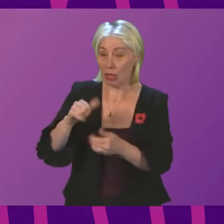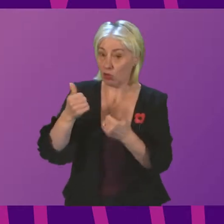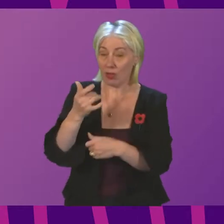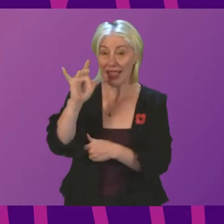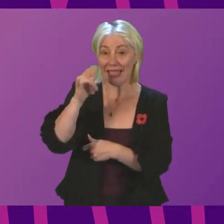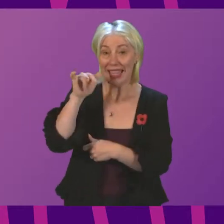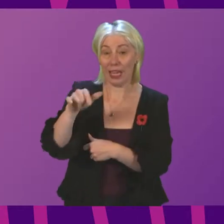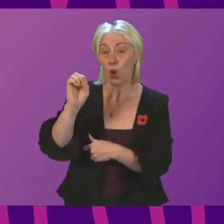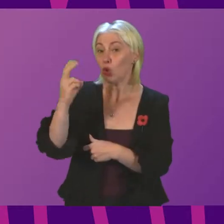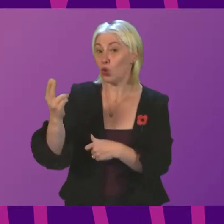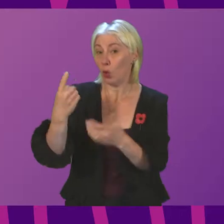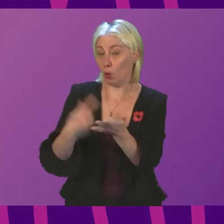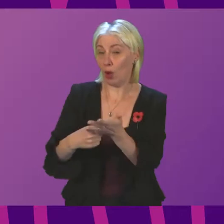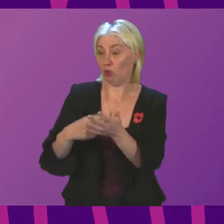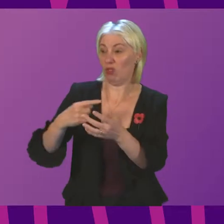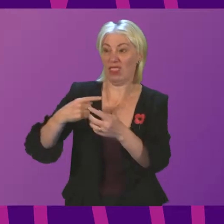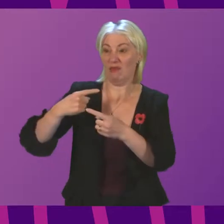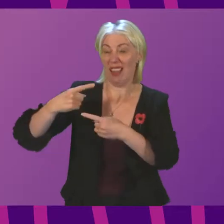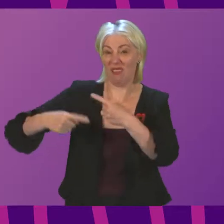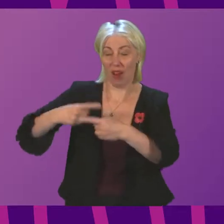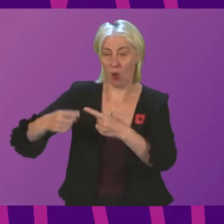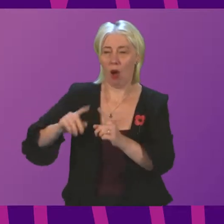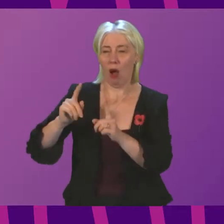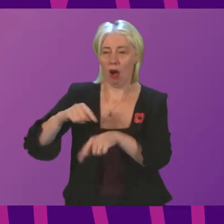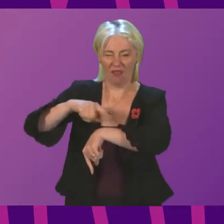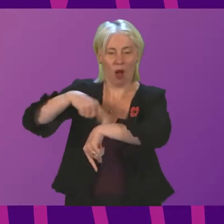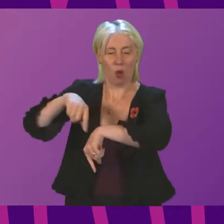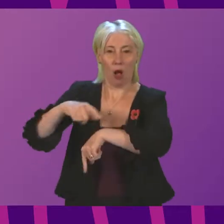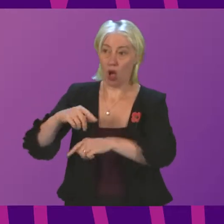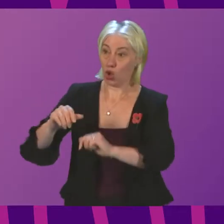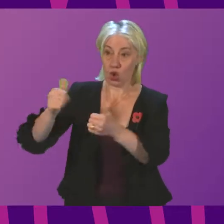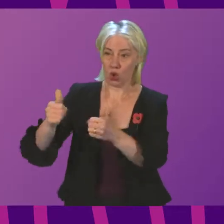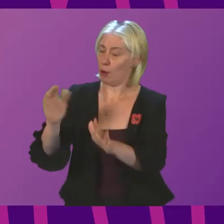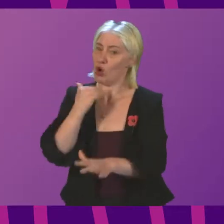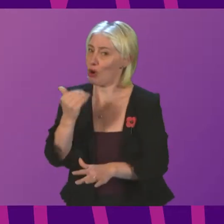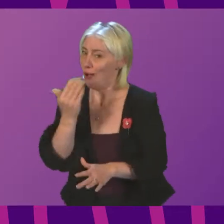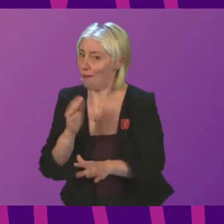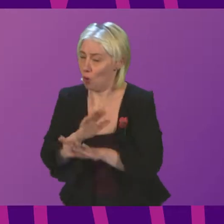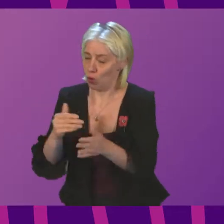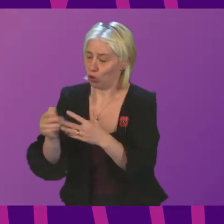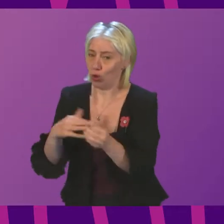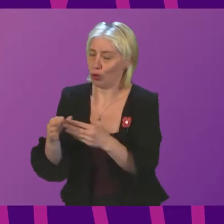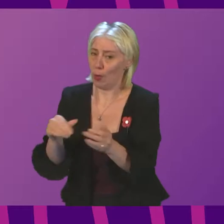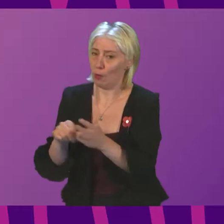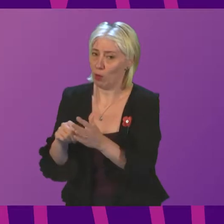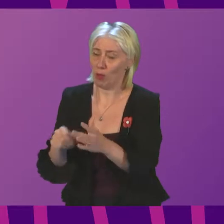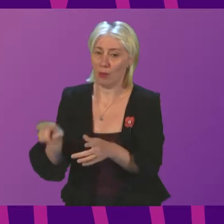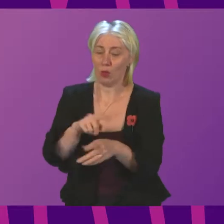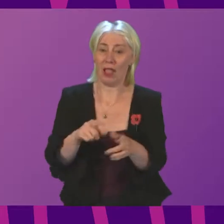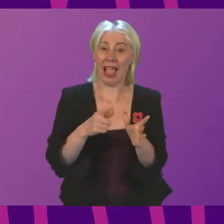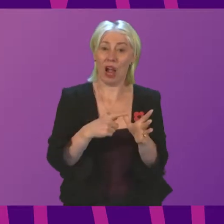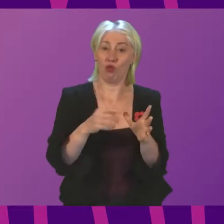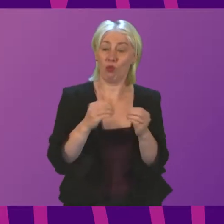hour, he said it was not enough and it will not fix the problem. At the same committee, Dr Andrew Buse from the GPs